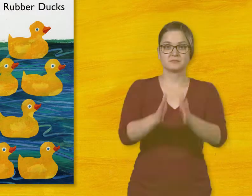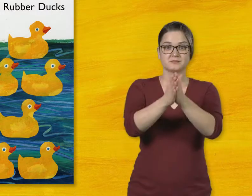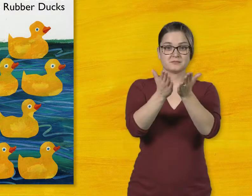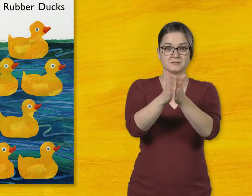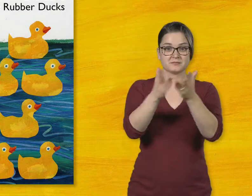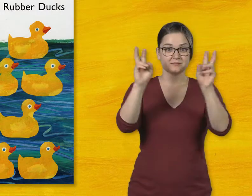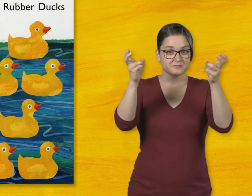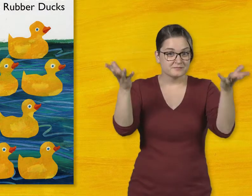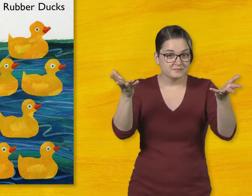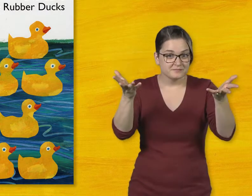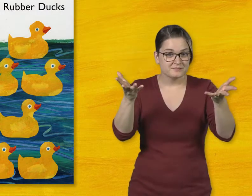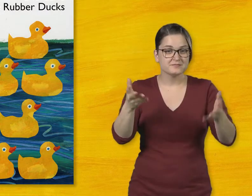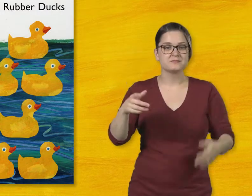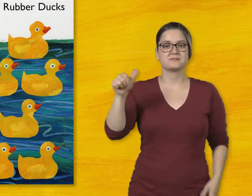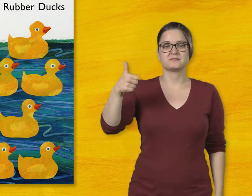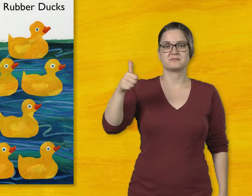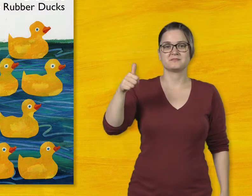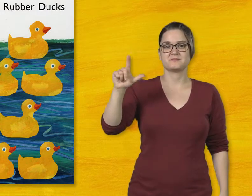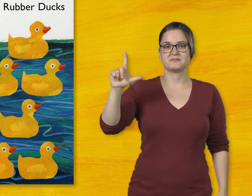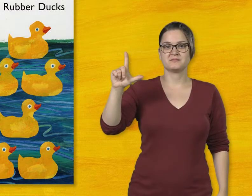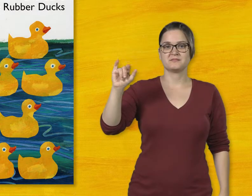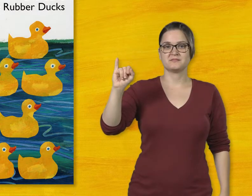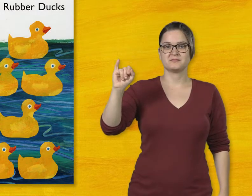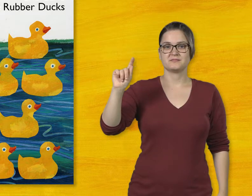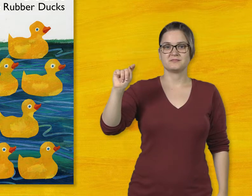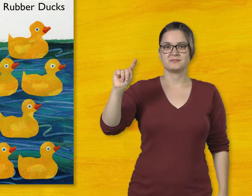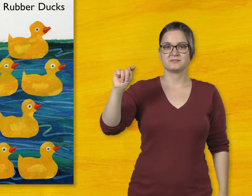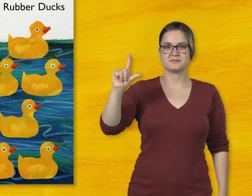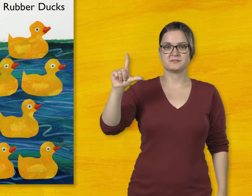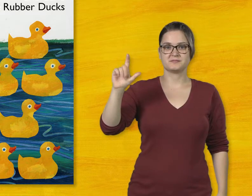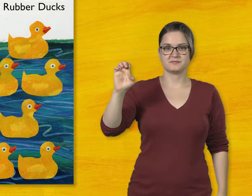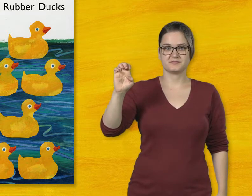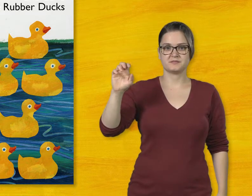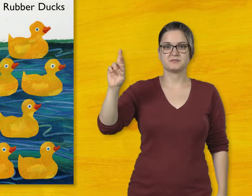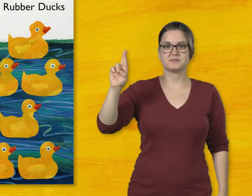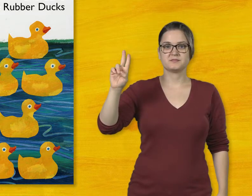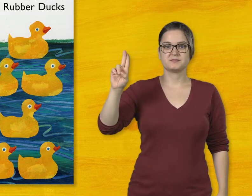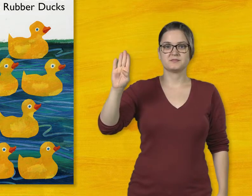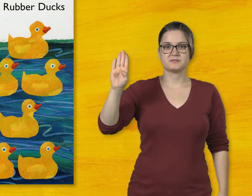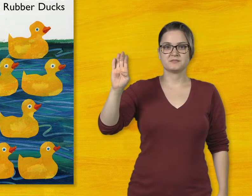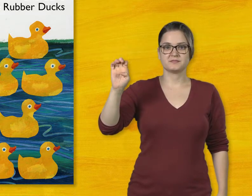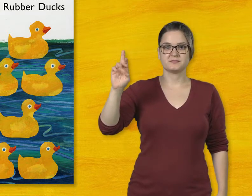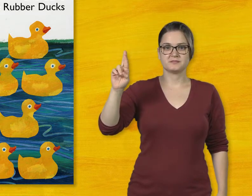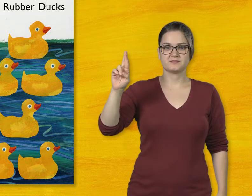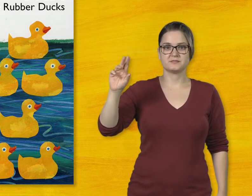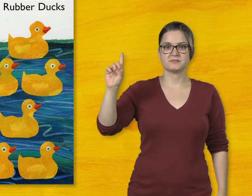The name of this book is Ten Little Rubber Ducks,